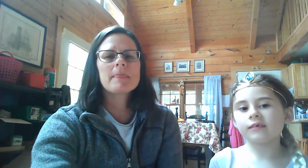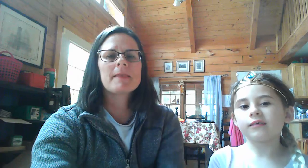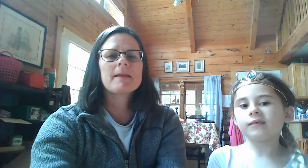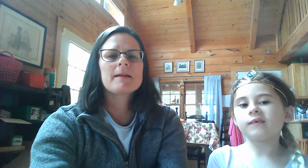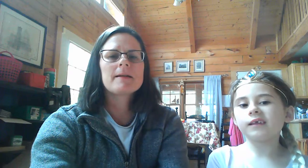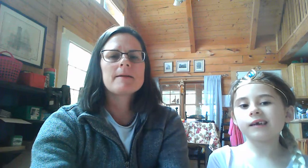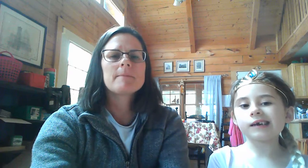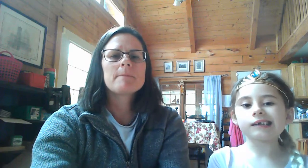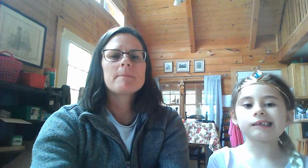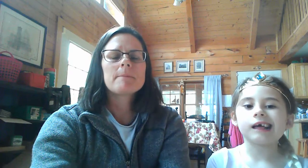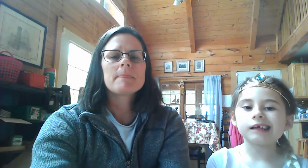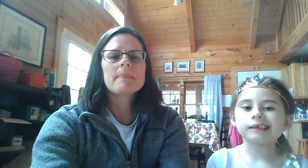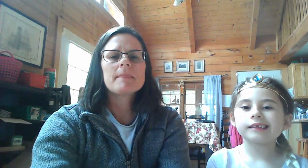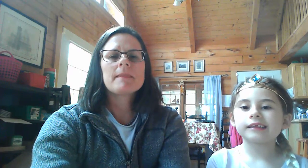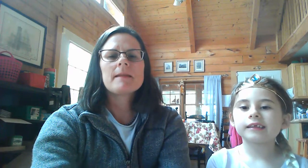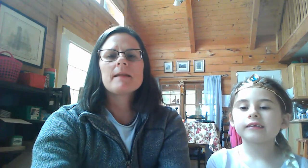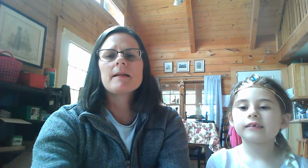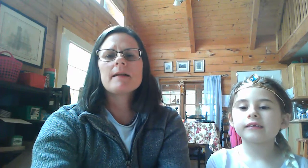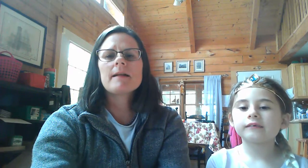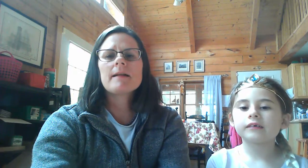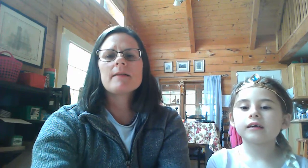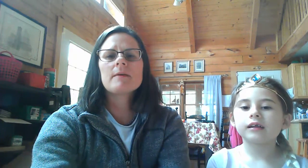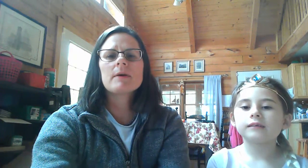What the heck is that? There we go.